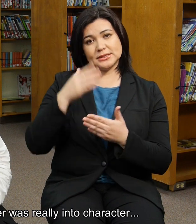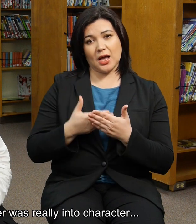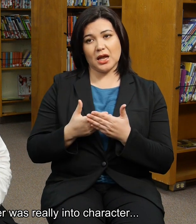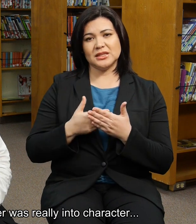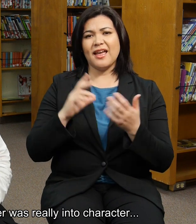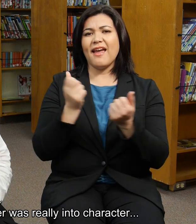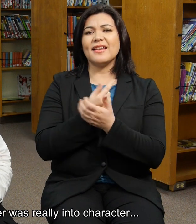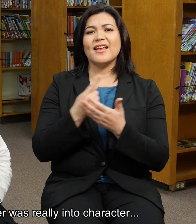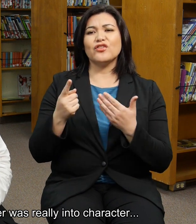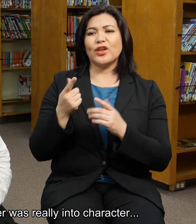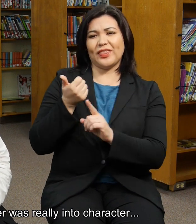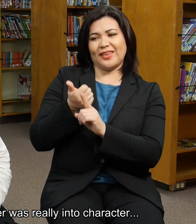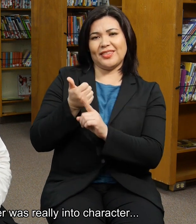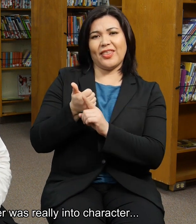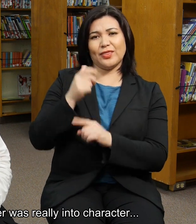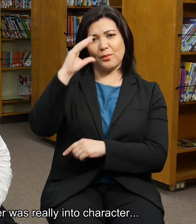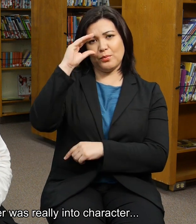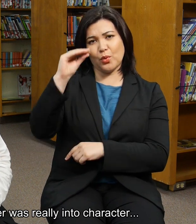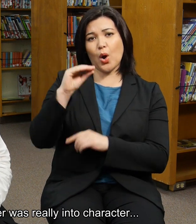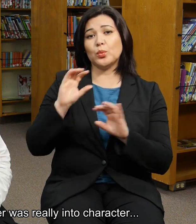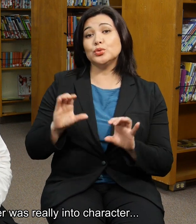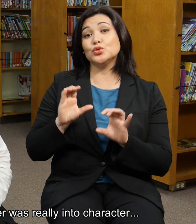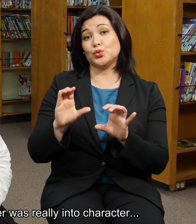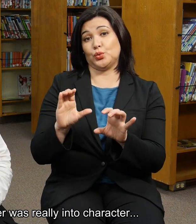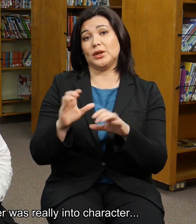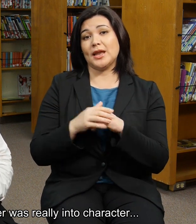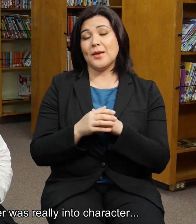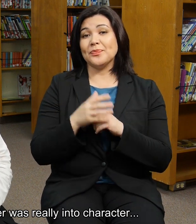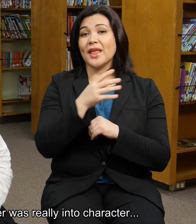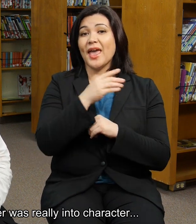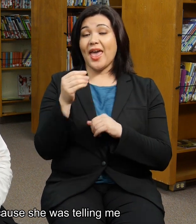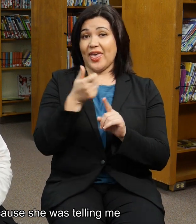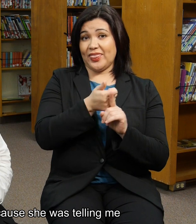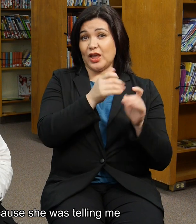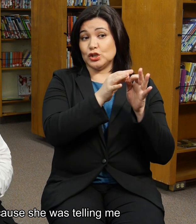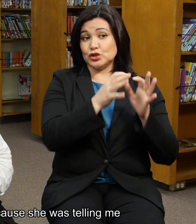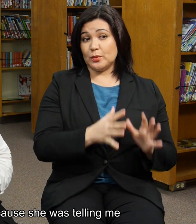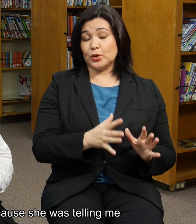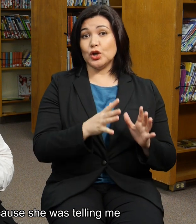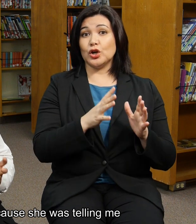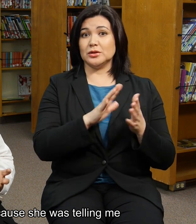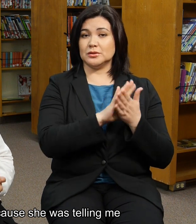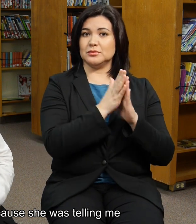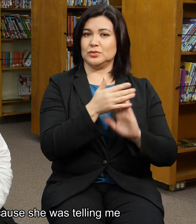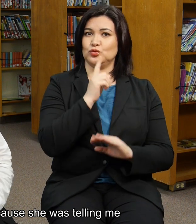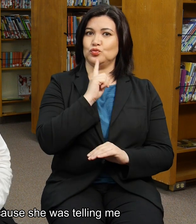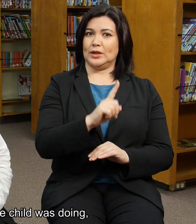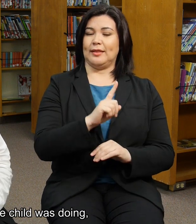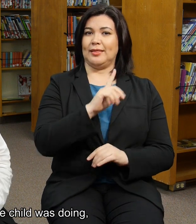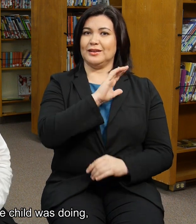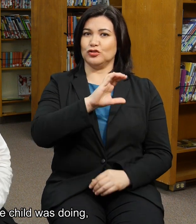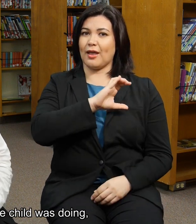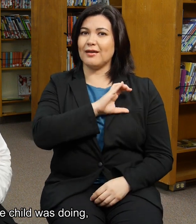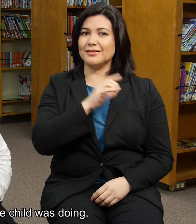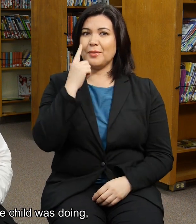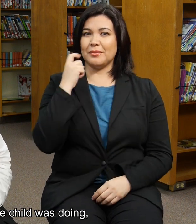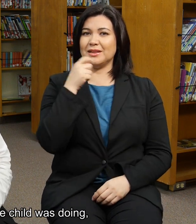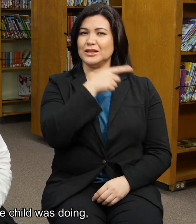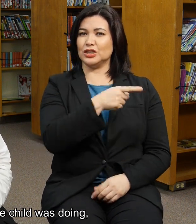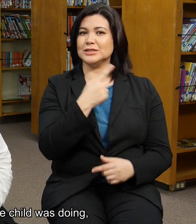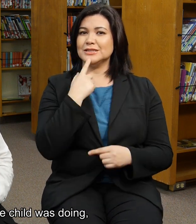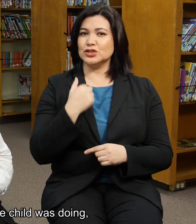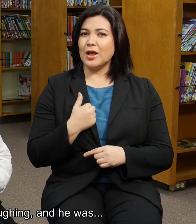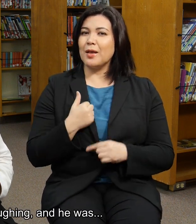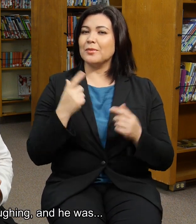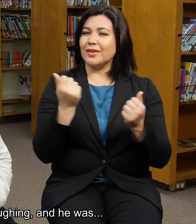And the interpreter was really into character, because he was telling me what the child